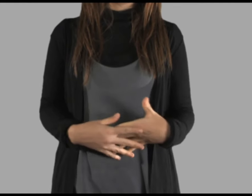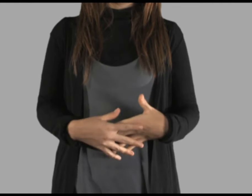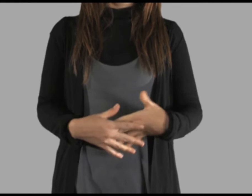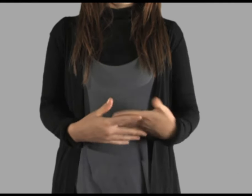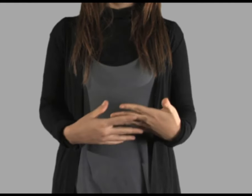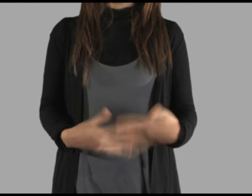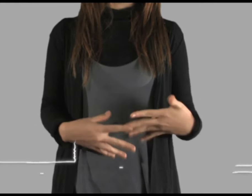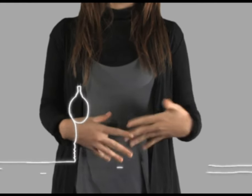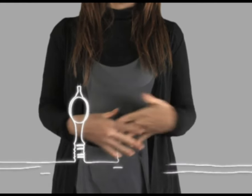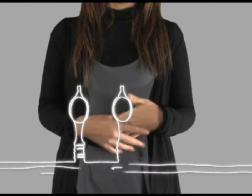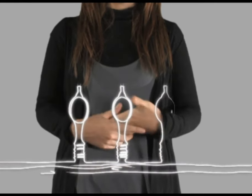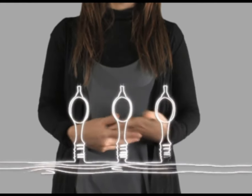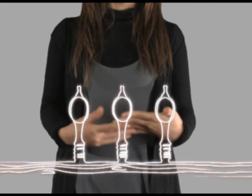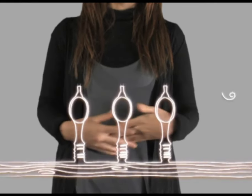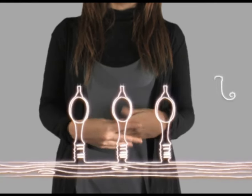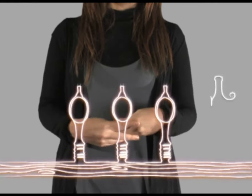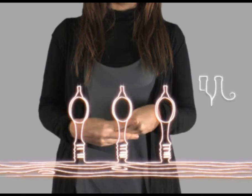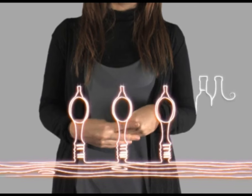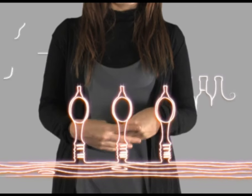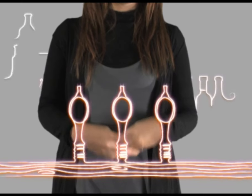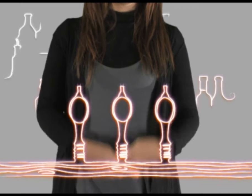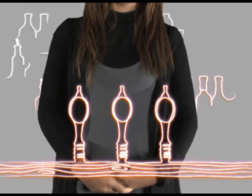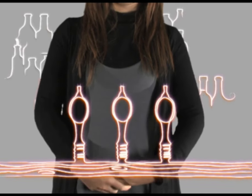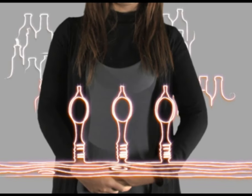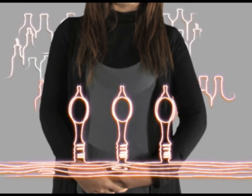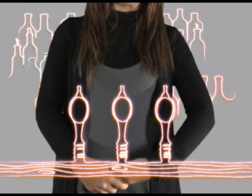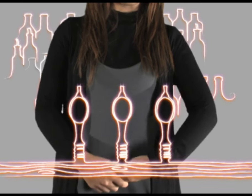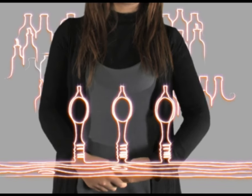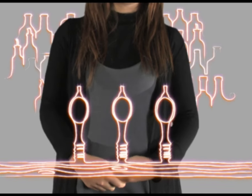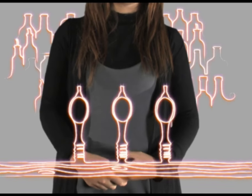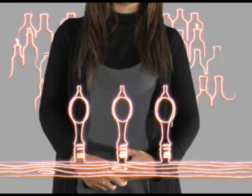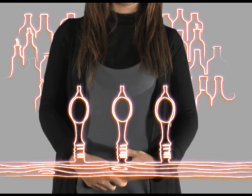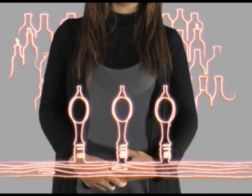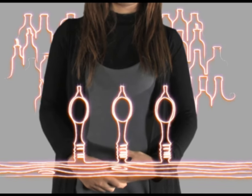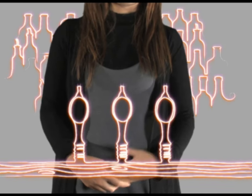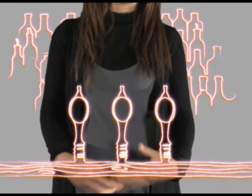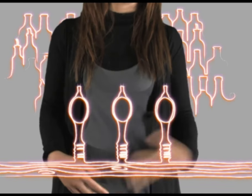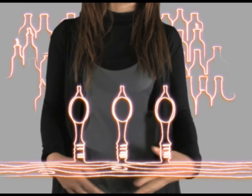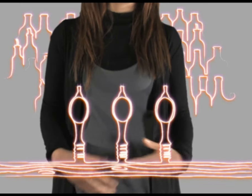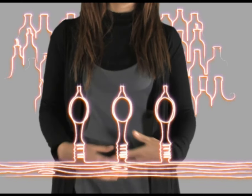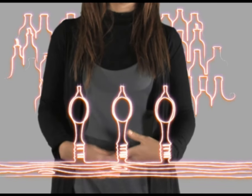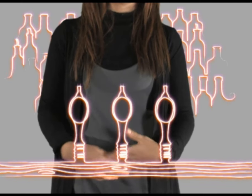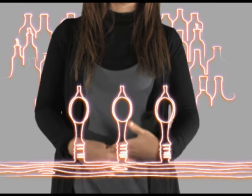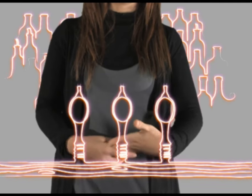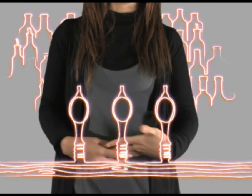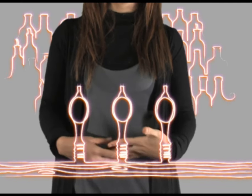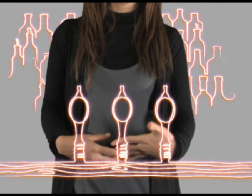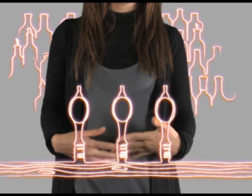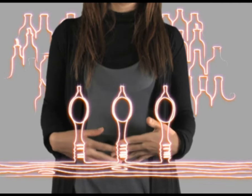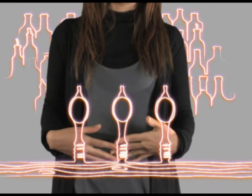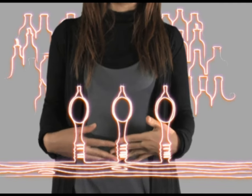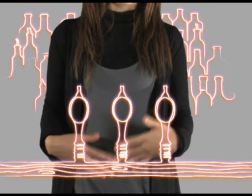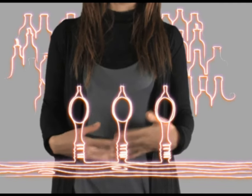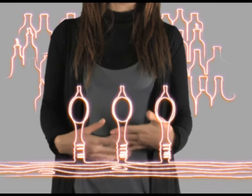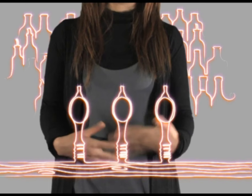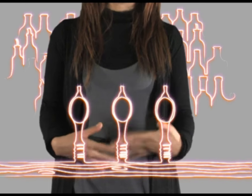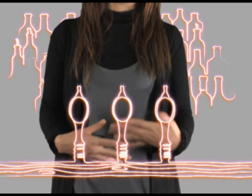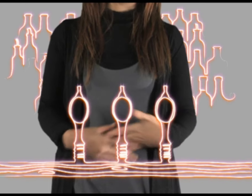I work in a bar in town. I hate it but I have to do it because